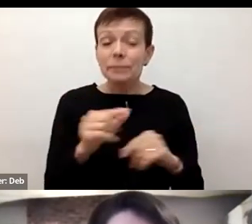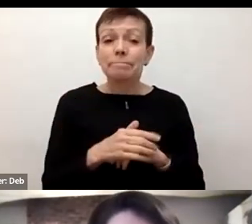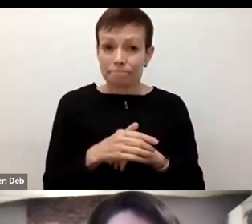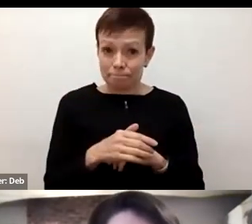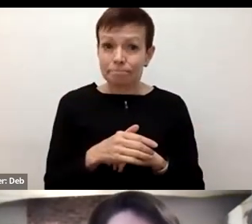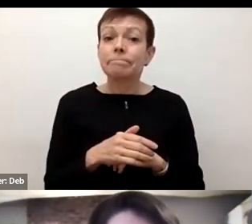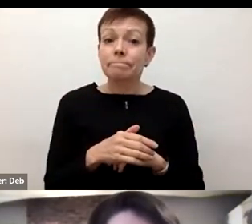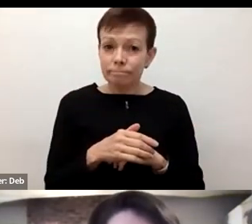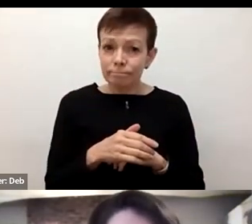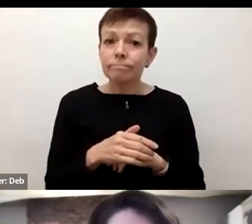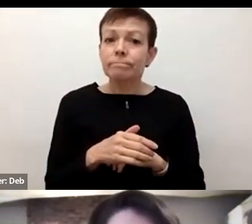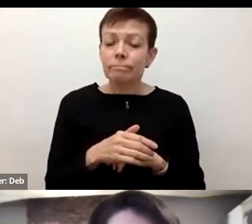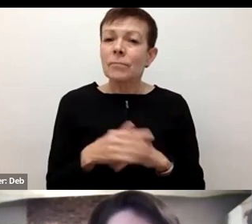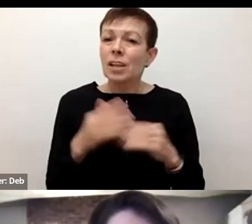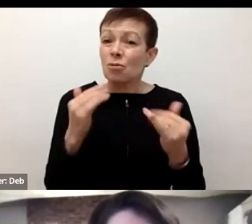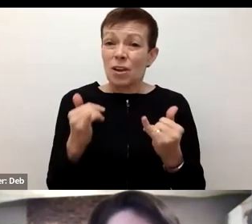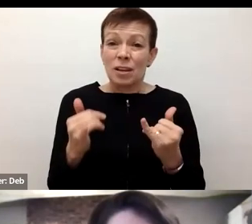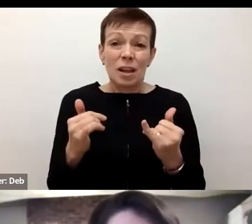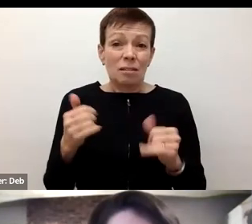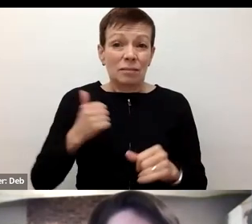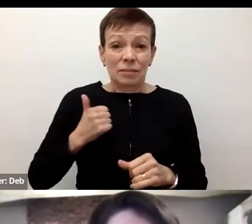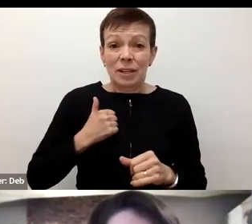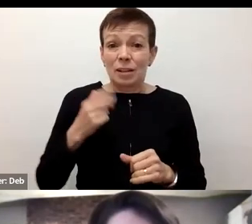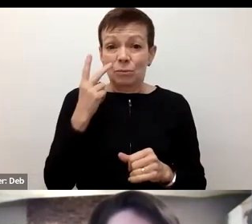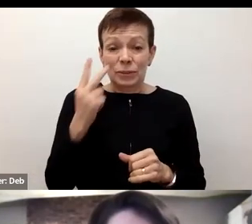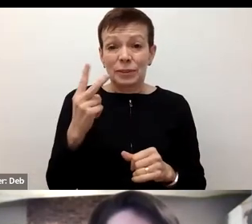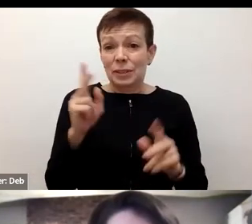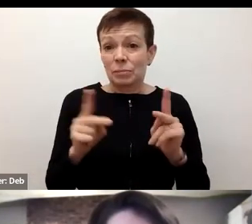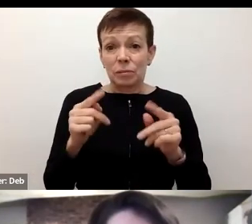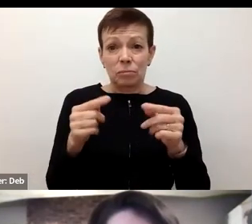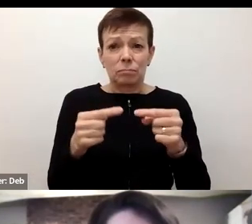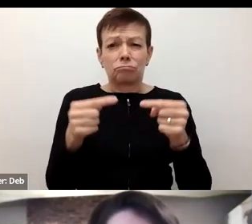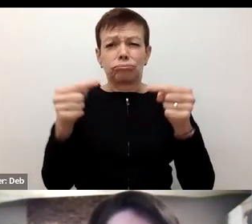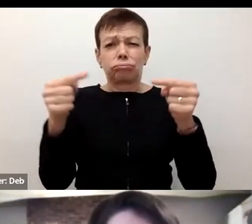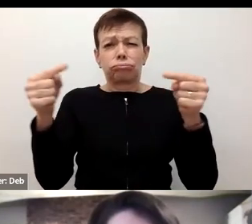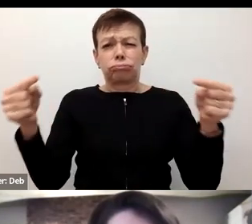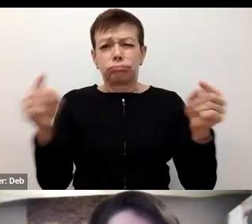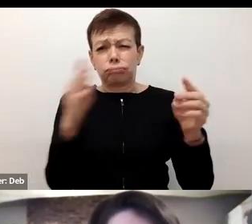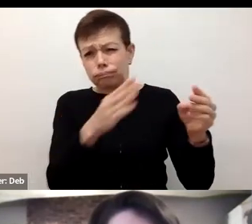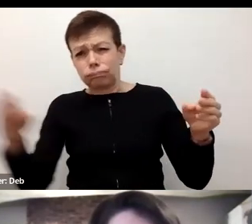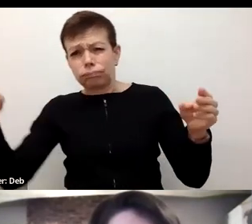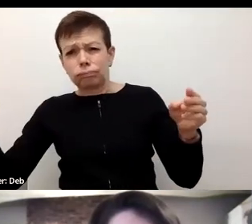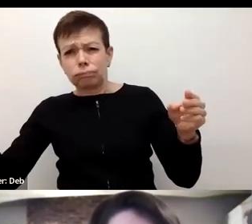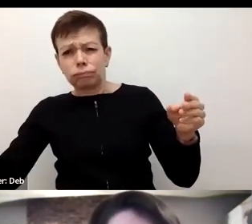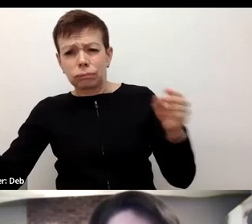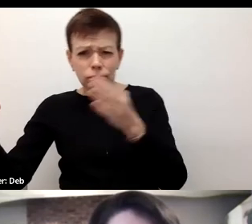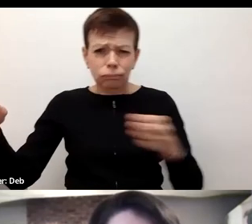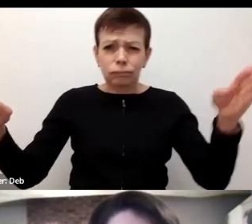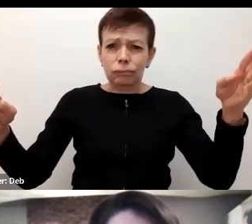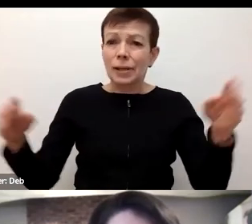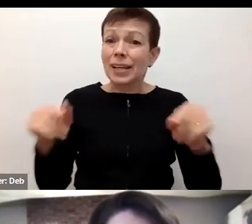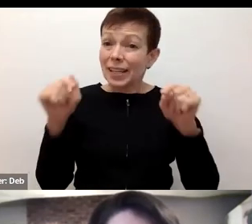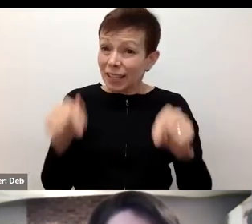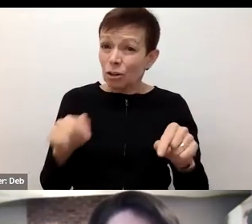extreme social polarization that we're seeing, this is an issue, the protection of the rights of